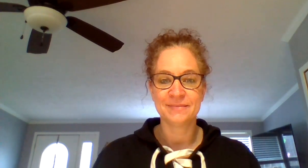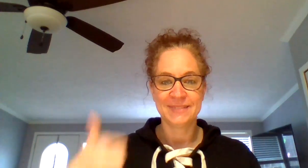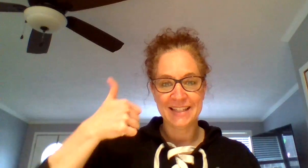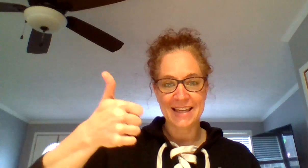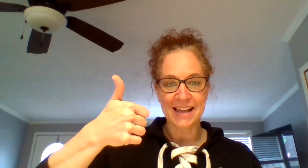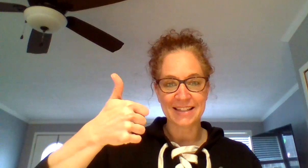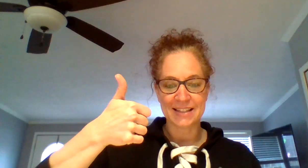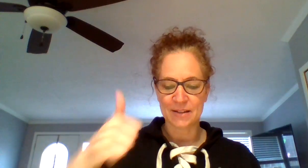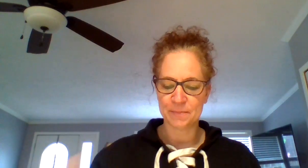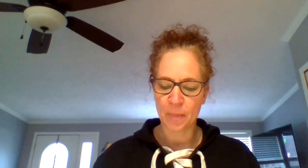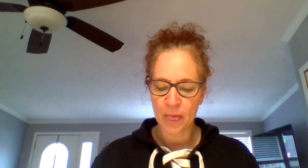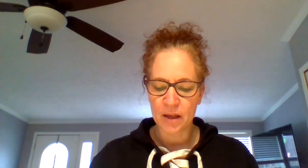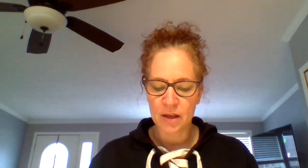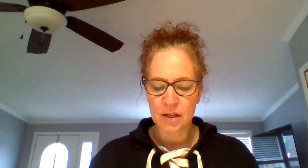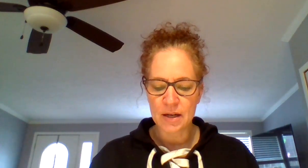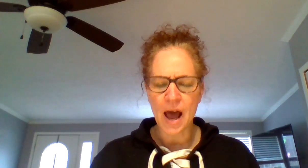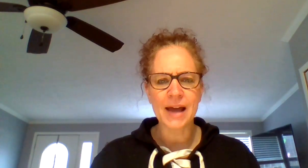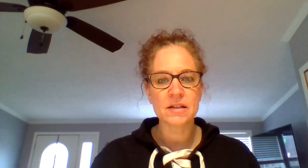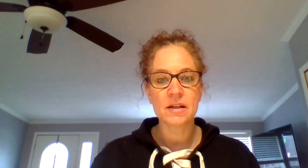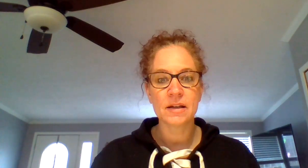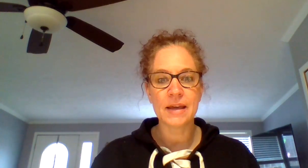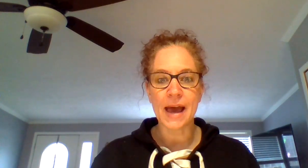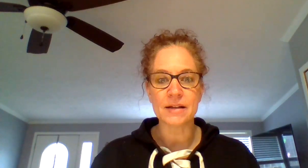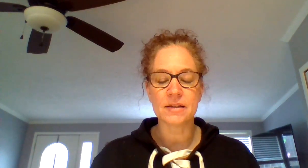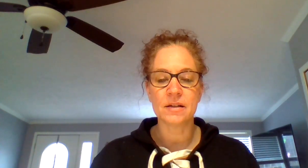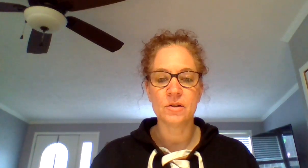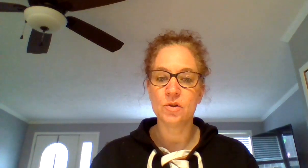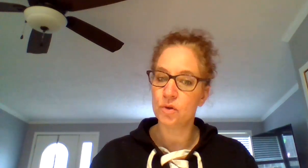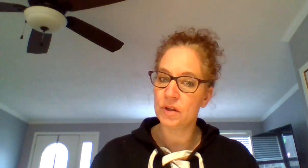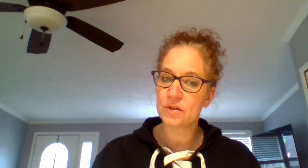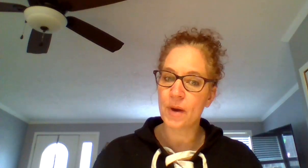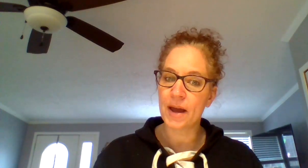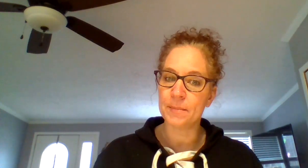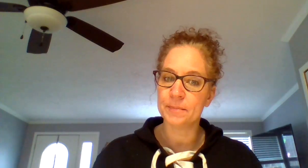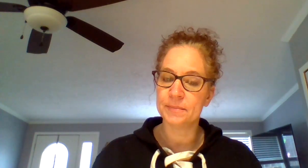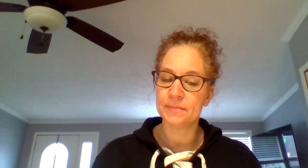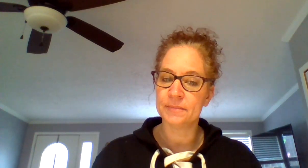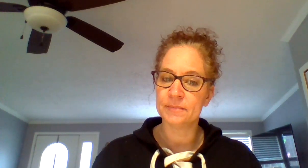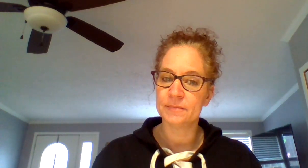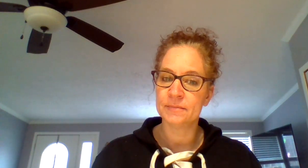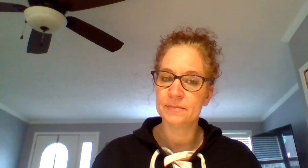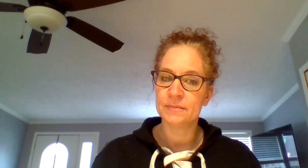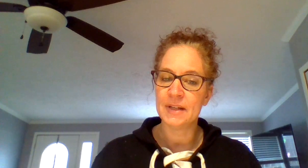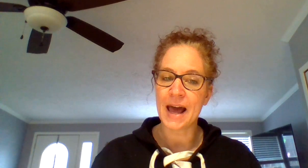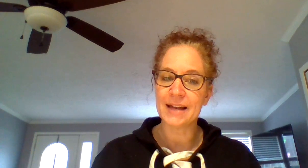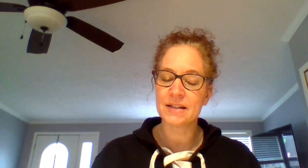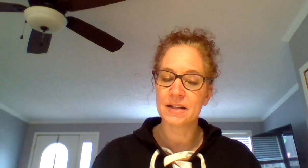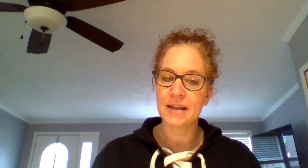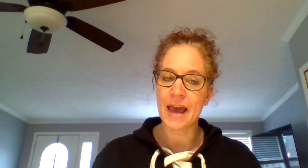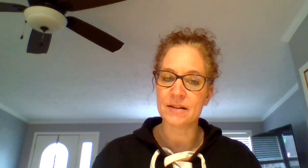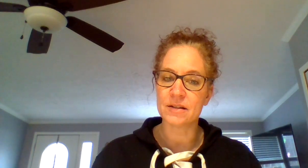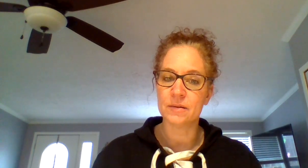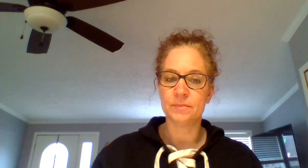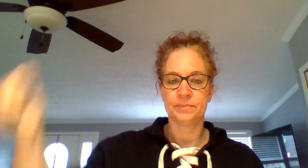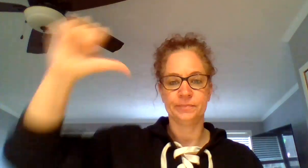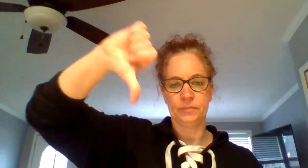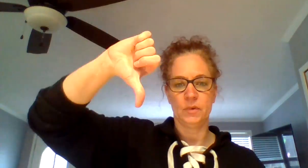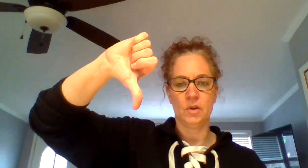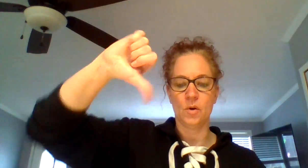Yes. Not get. Do these rhyme? Not get. No.